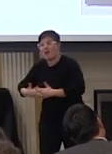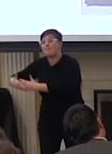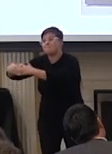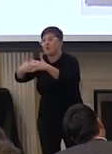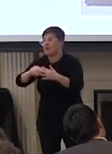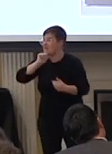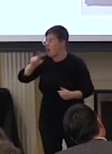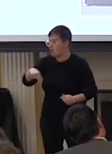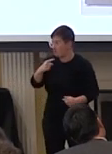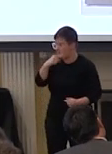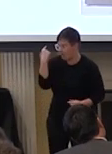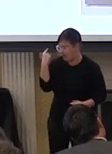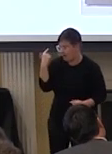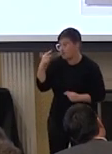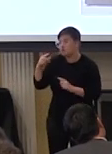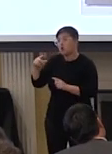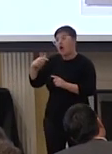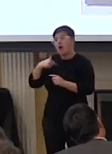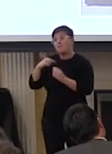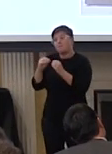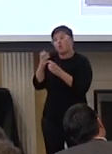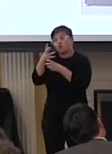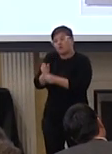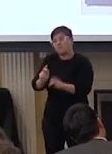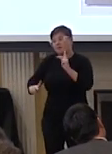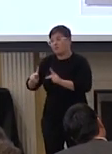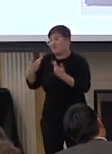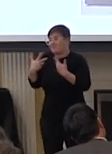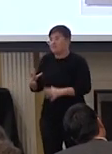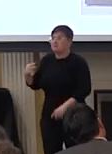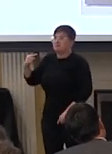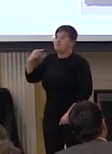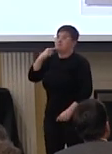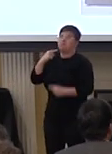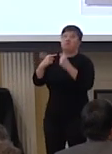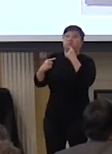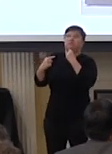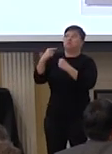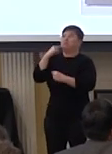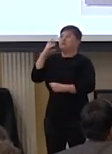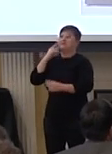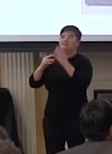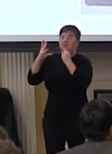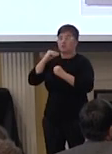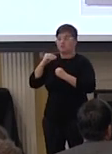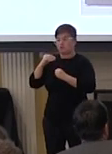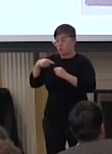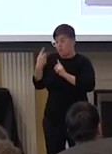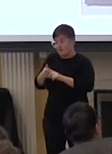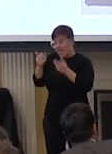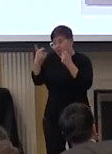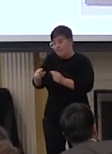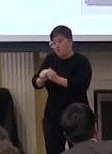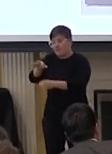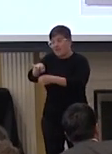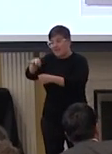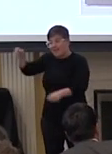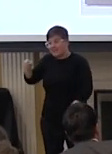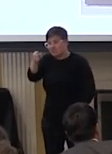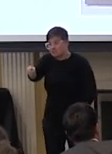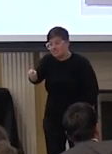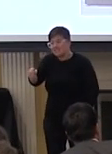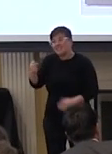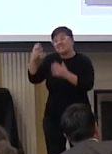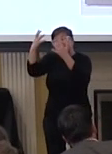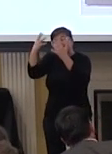I think more trust about those who have had the disappointment that people may have felt when the election happened sadly I